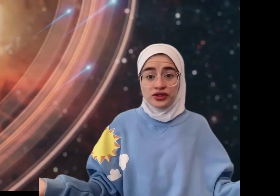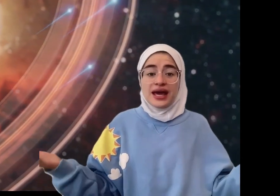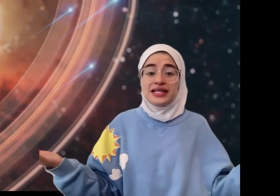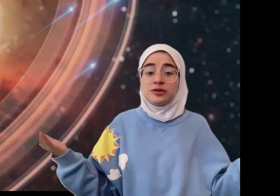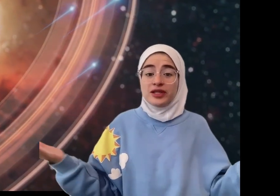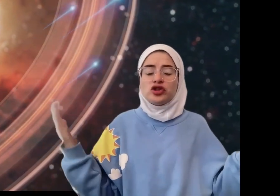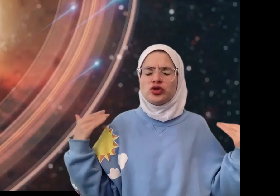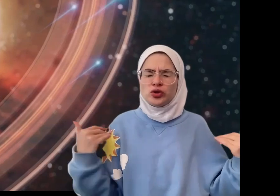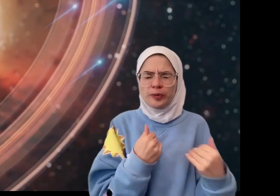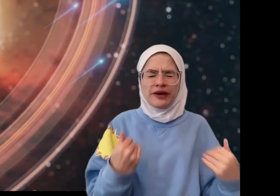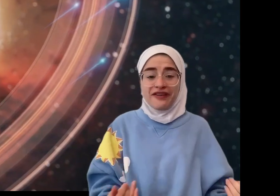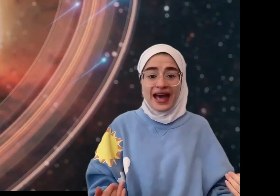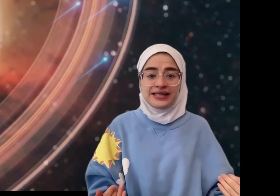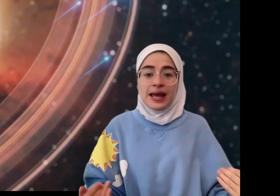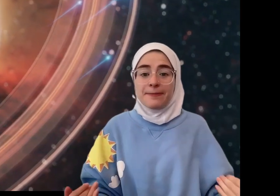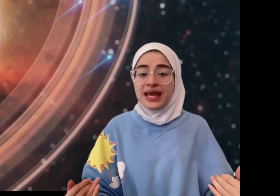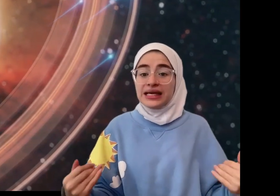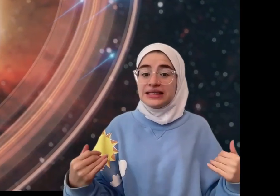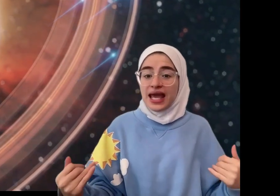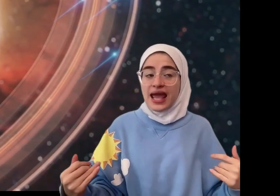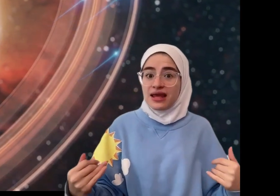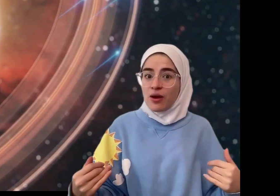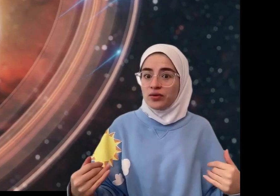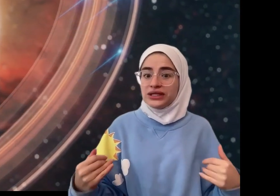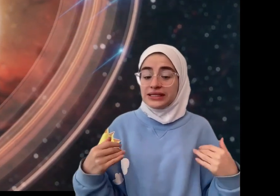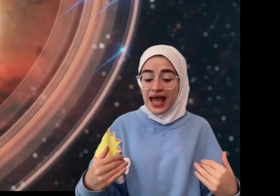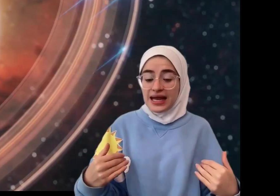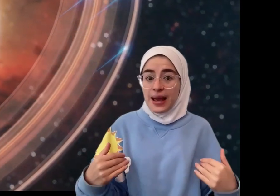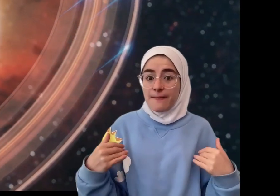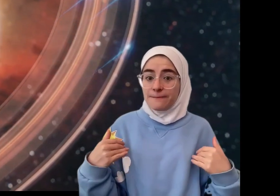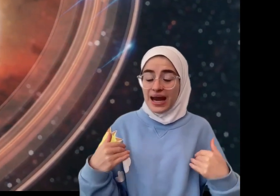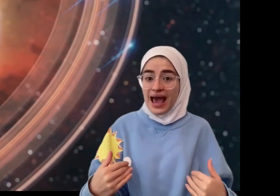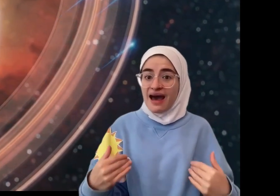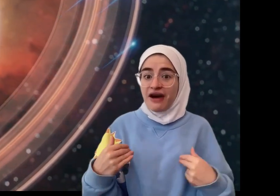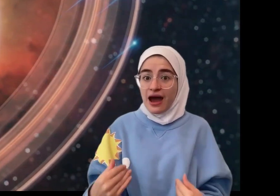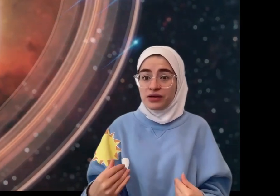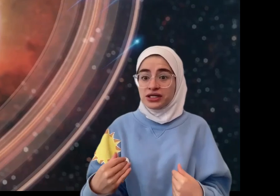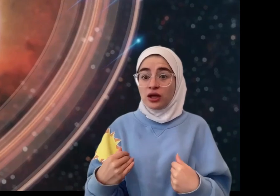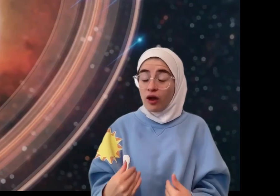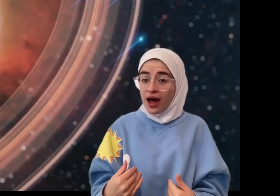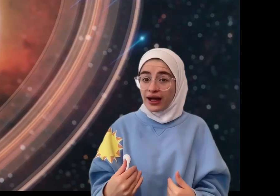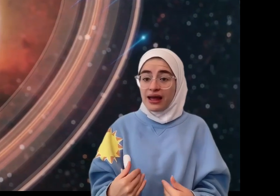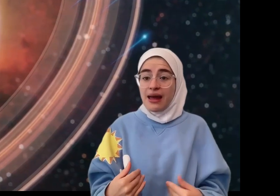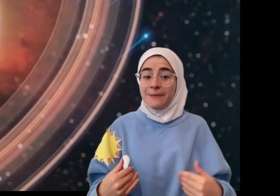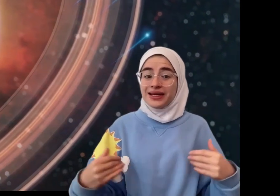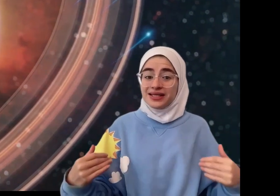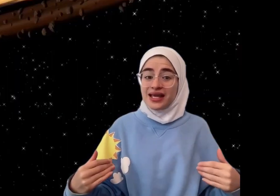It spins super fast, making a day there only 10 and a half hours long. But it takes